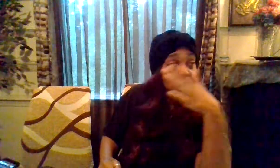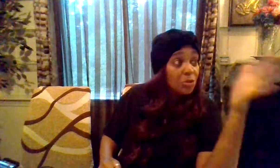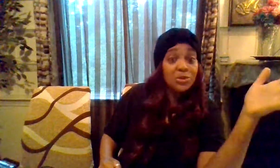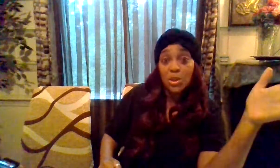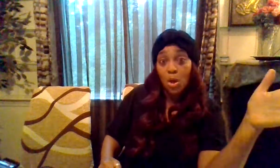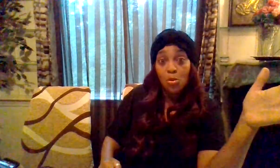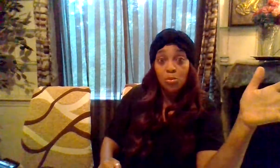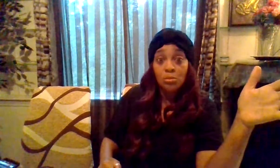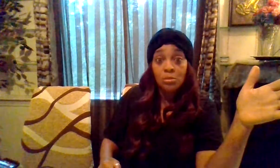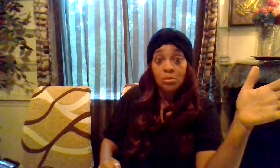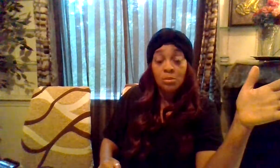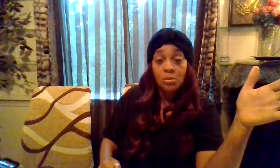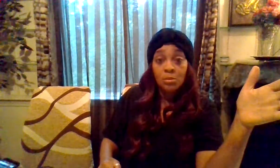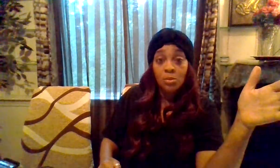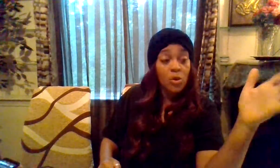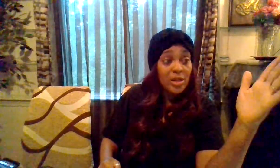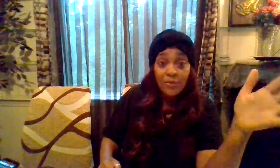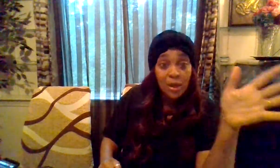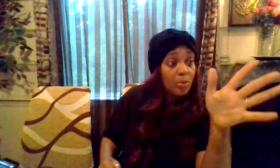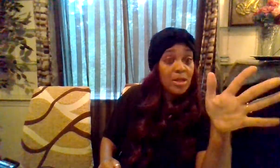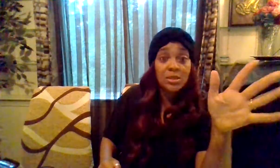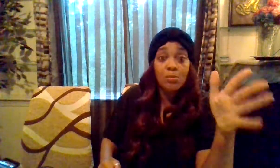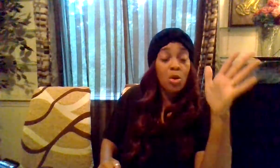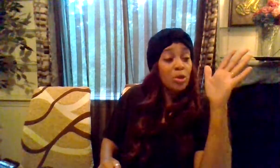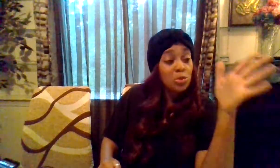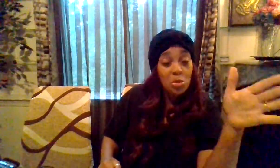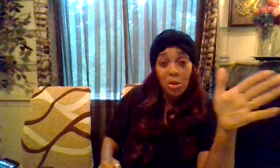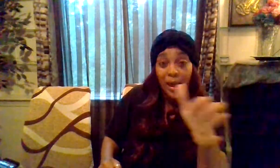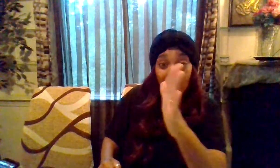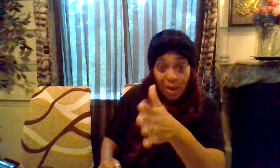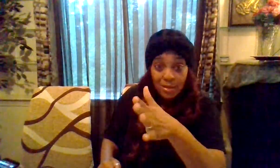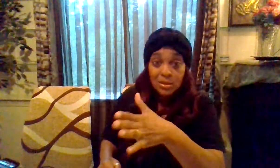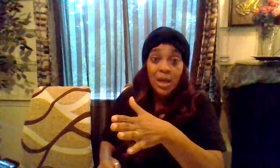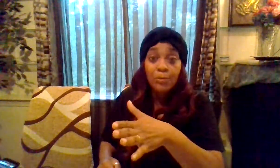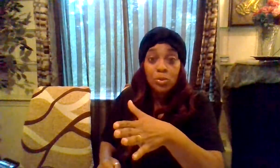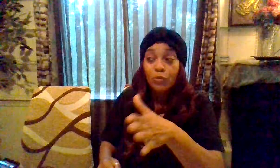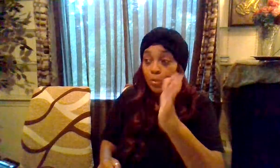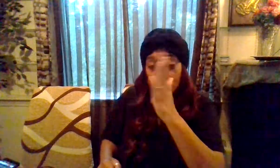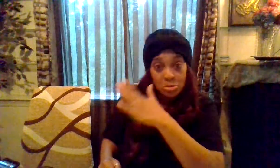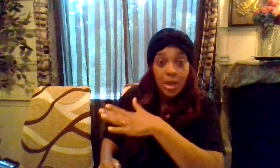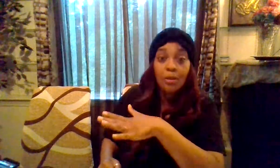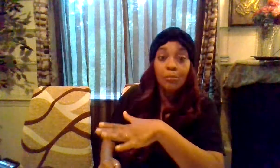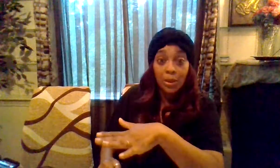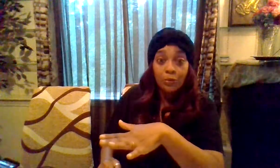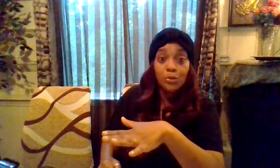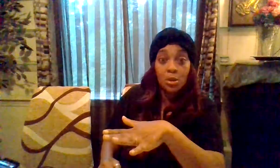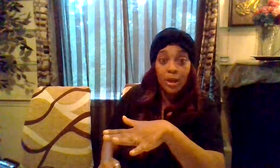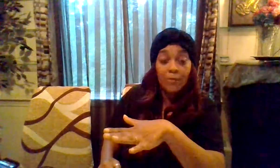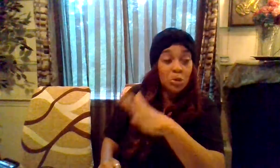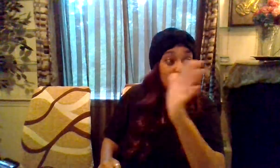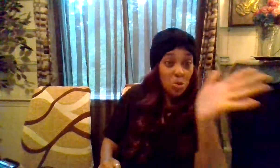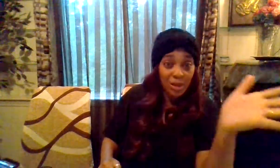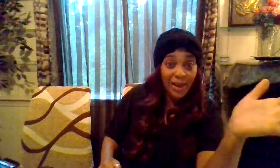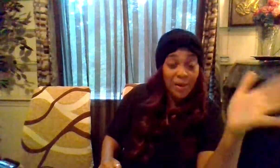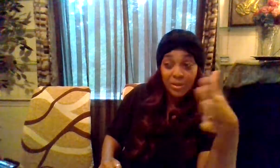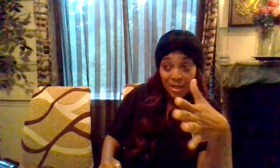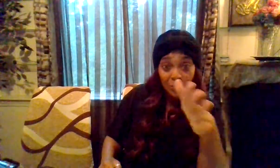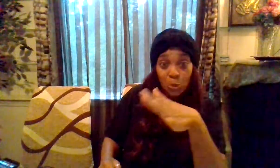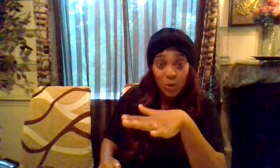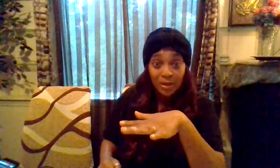years ago or even at a present moment you won't allow that to stop you from creating better for your life are you going to allow the devil to win